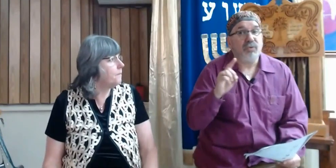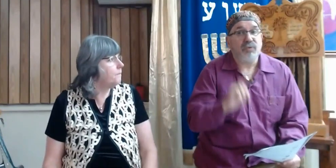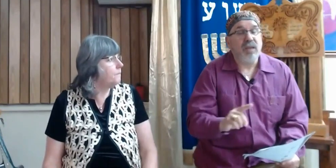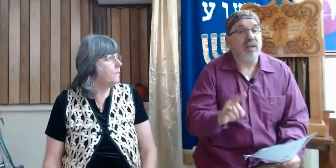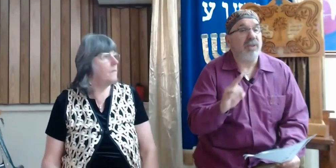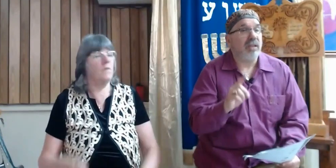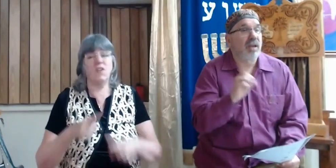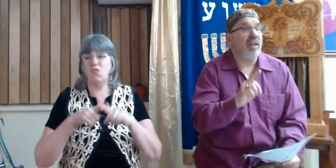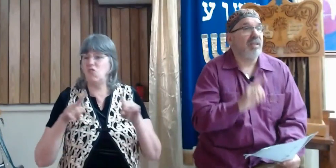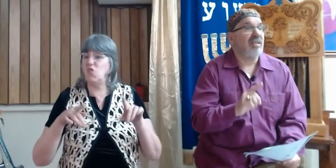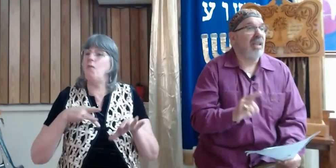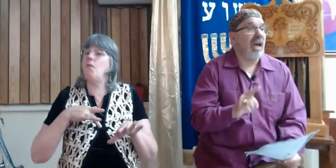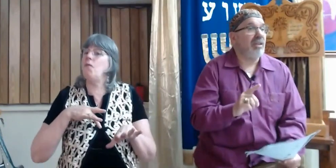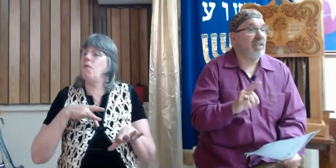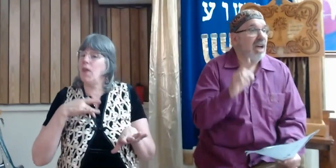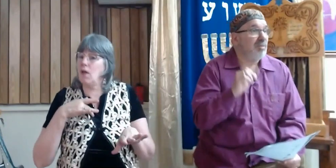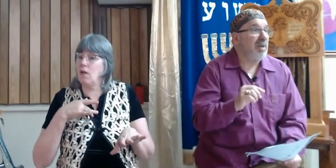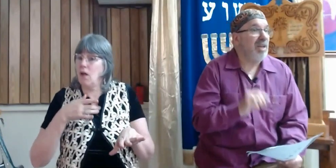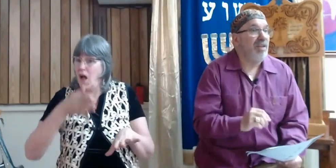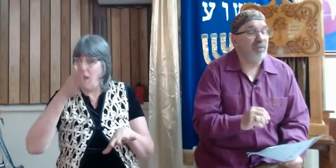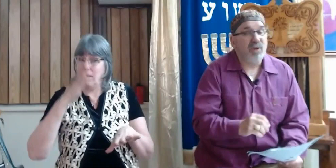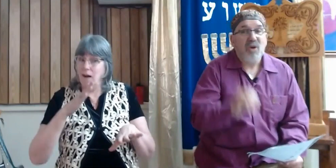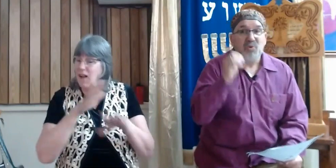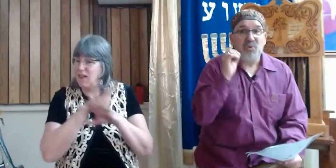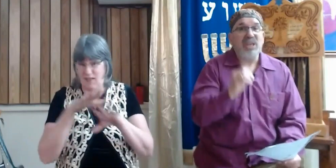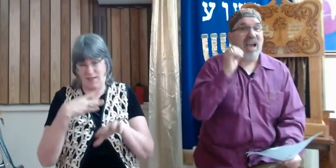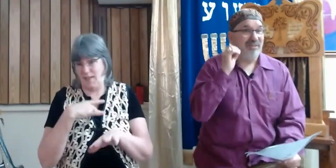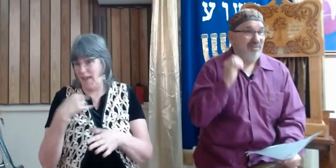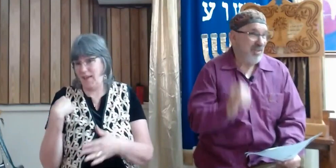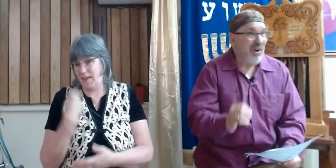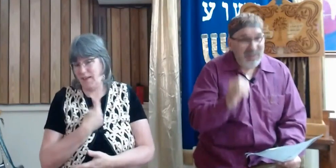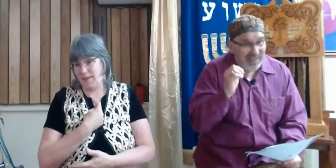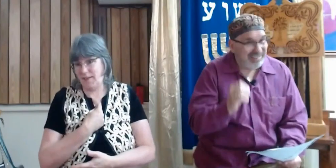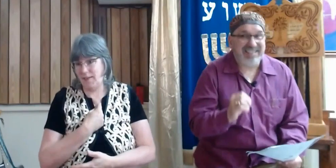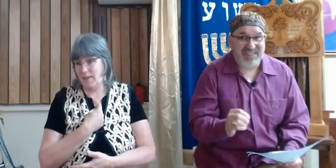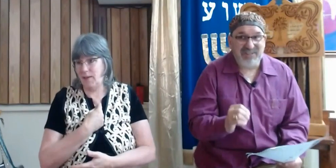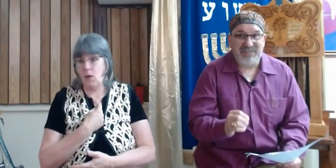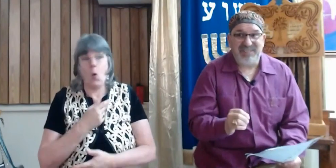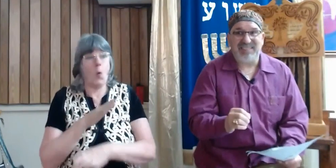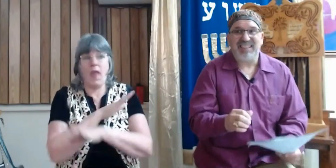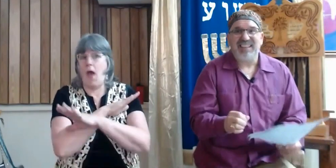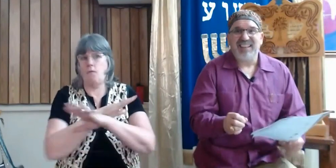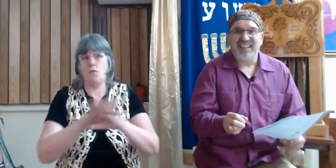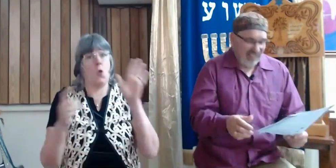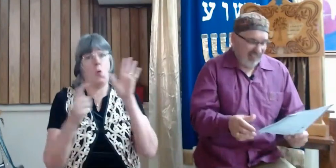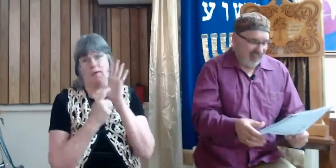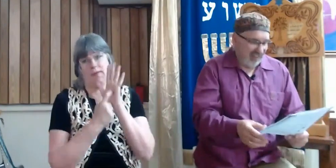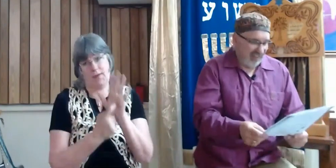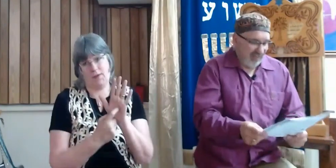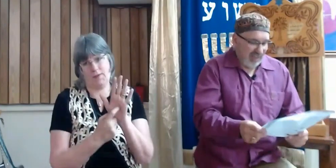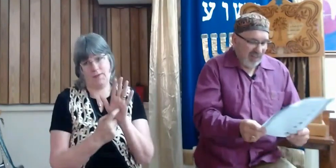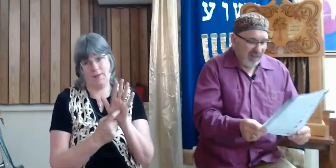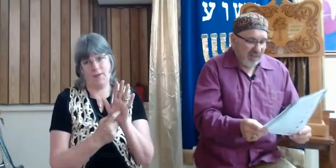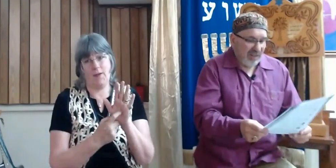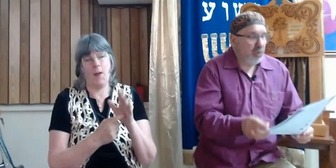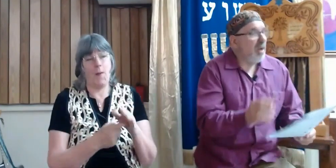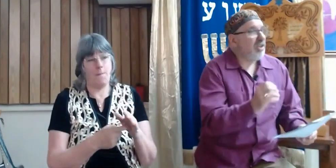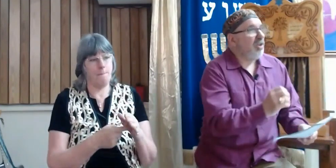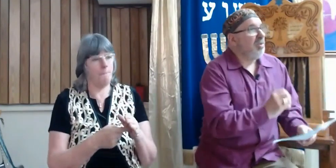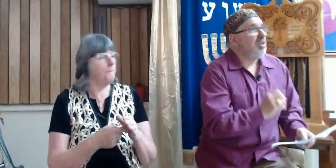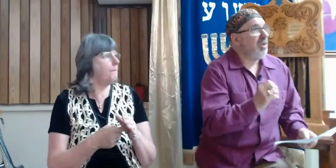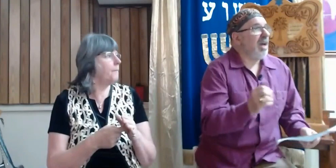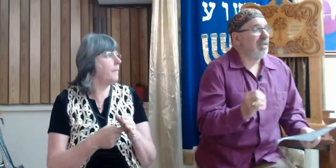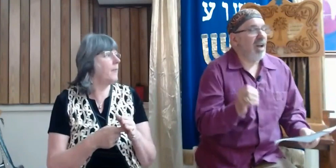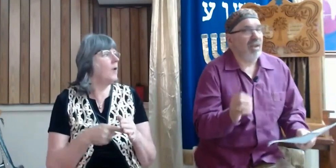to feel that God doesn't like us as believers, we have no excuse. You know, the